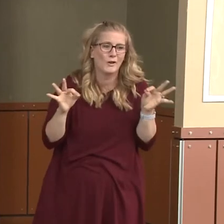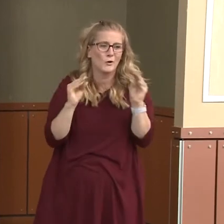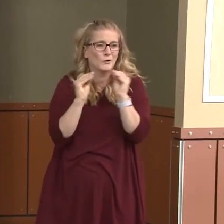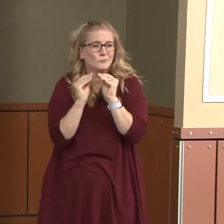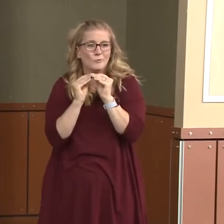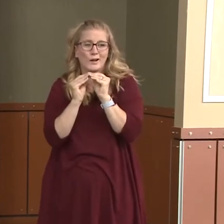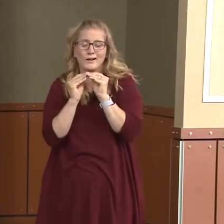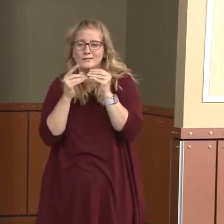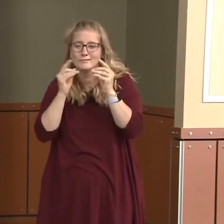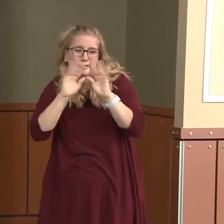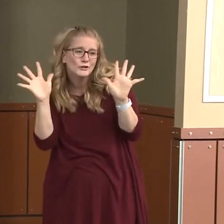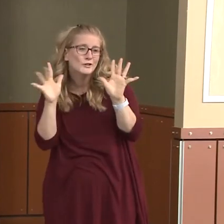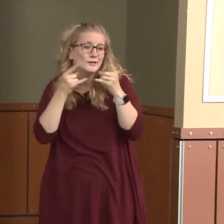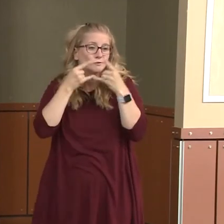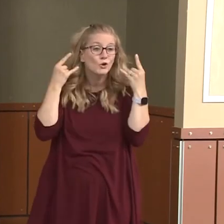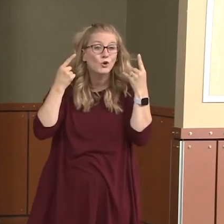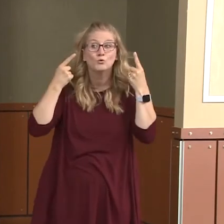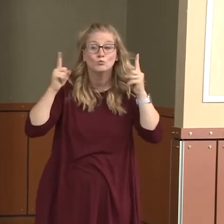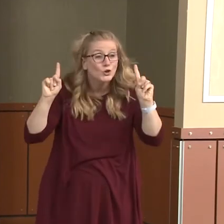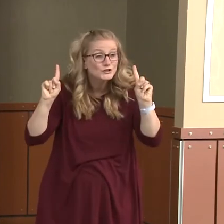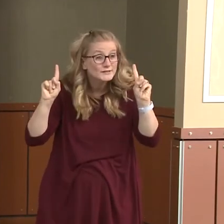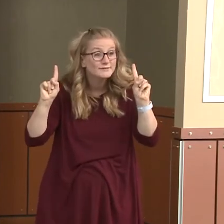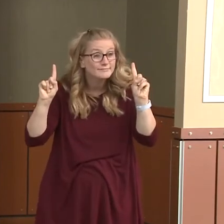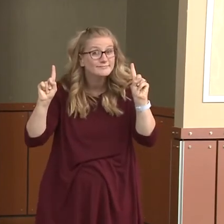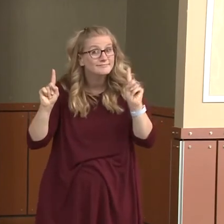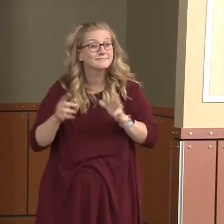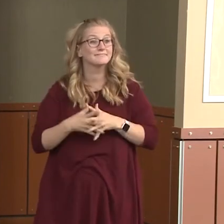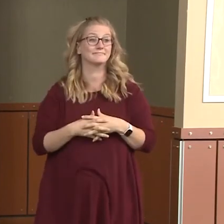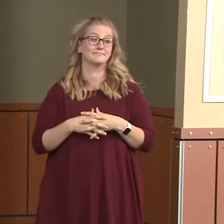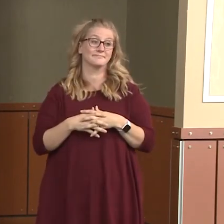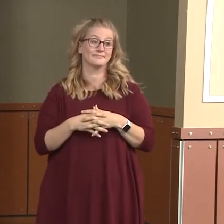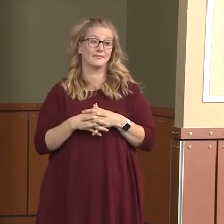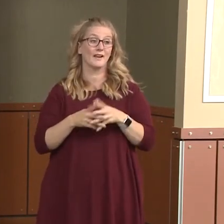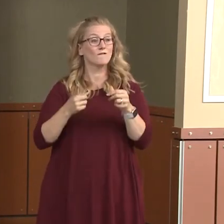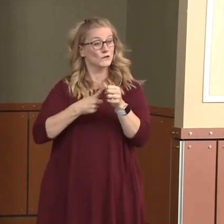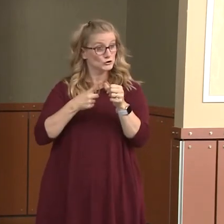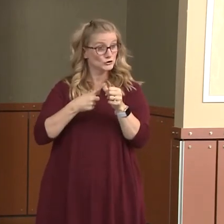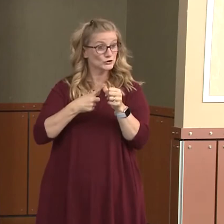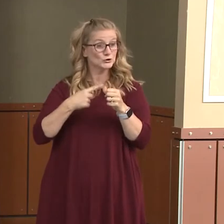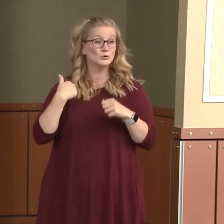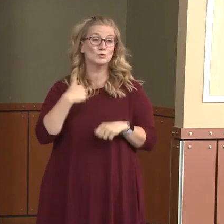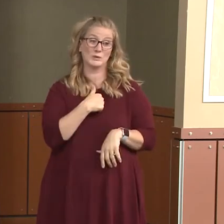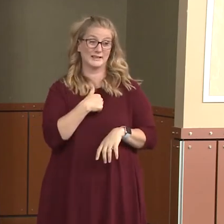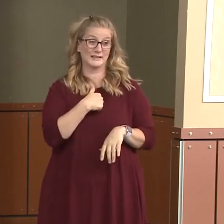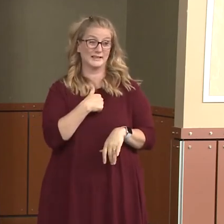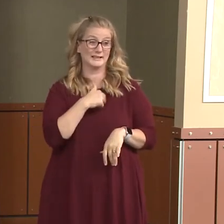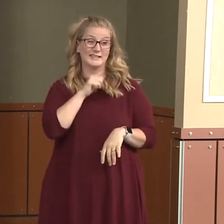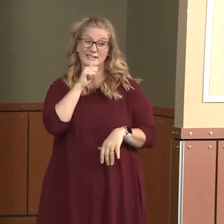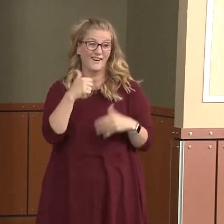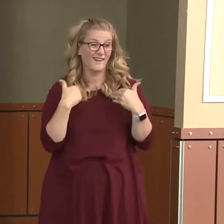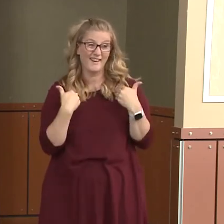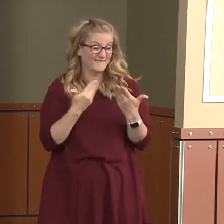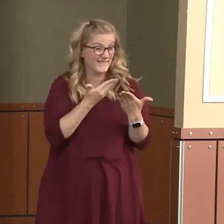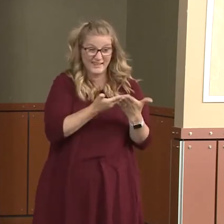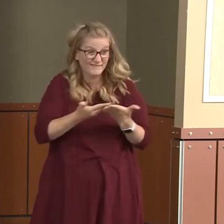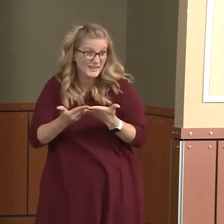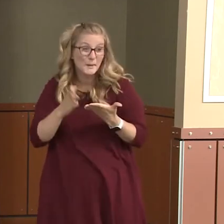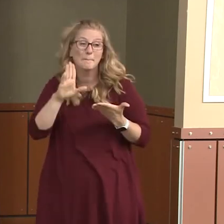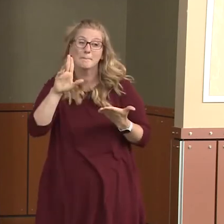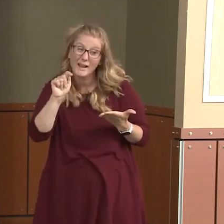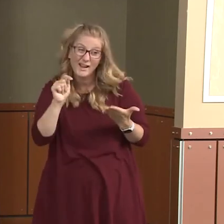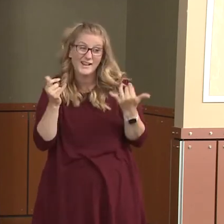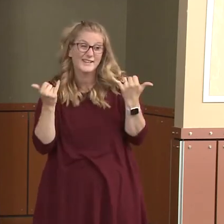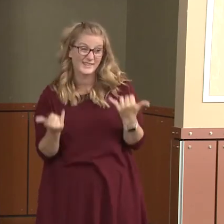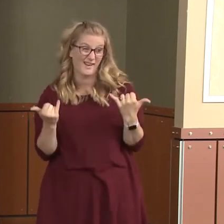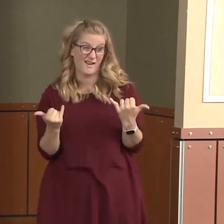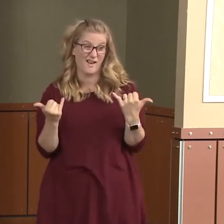Masks work. We initially did not have that much evidence, but as time has gone on, we have seen